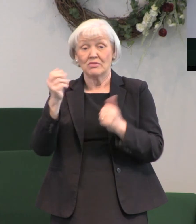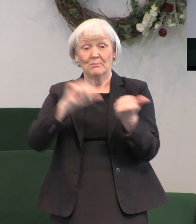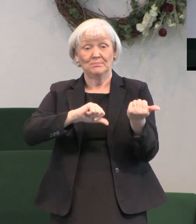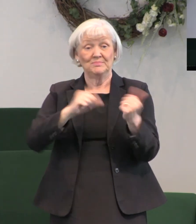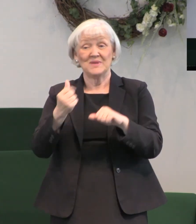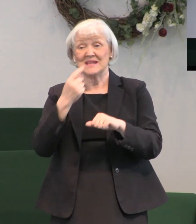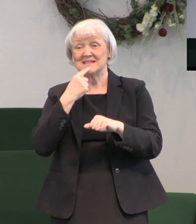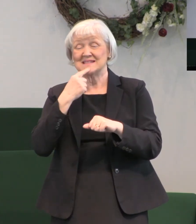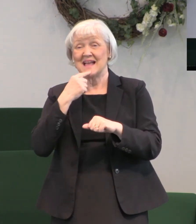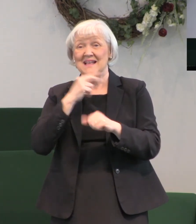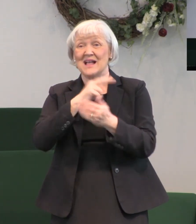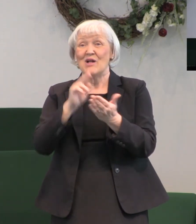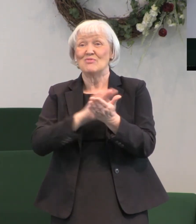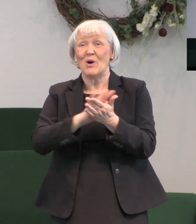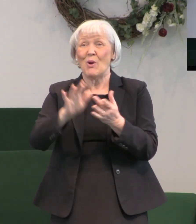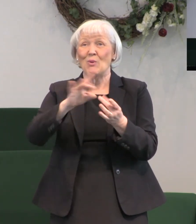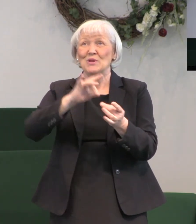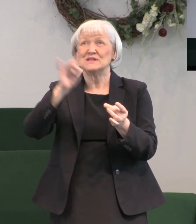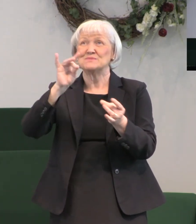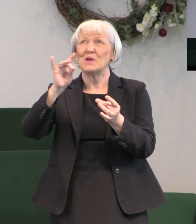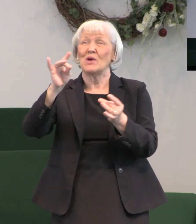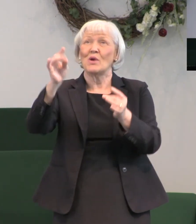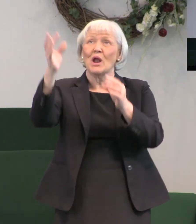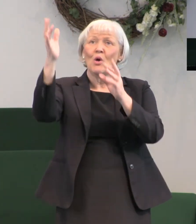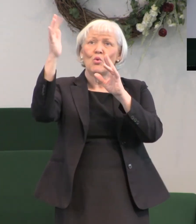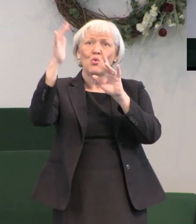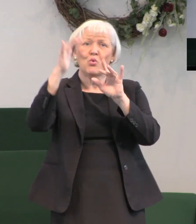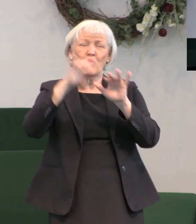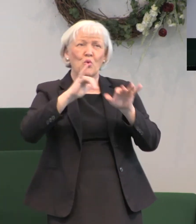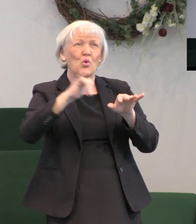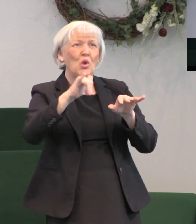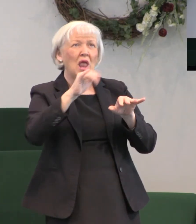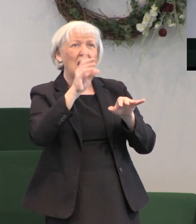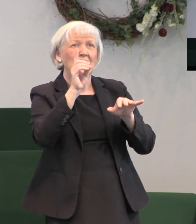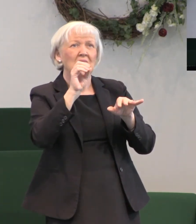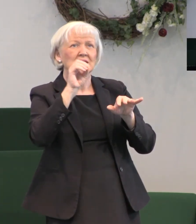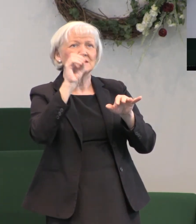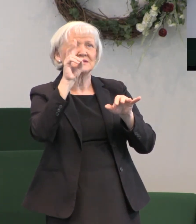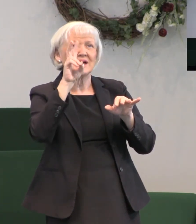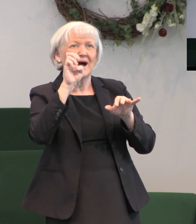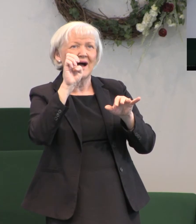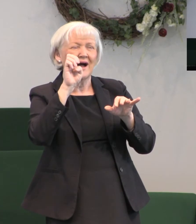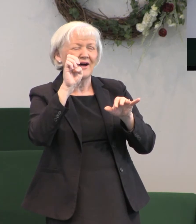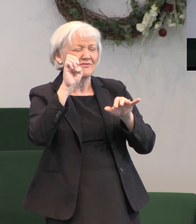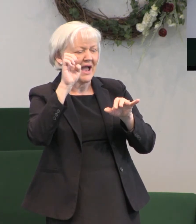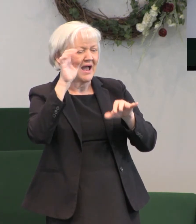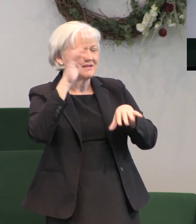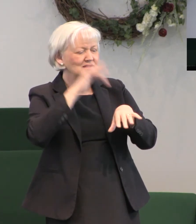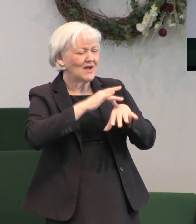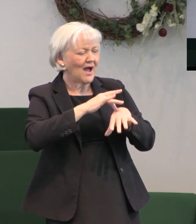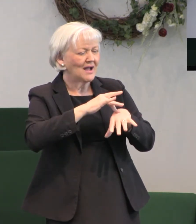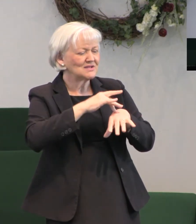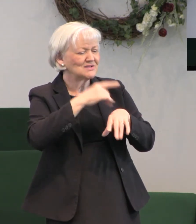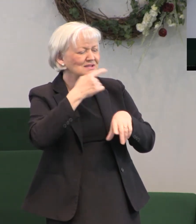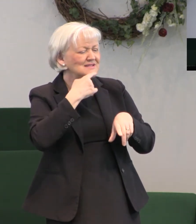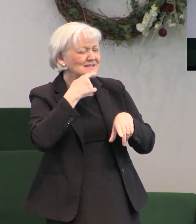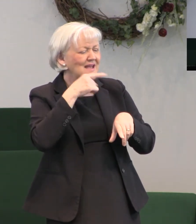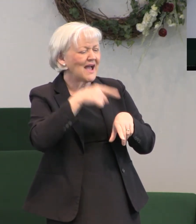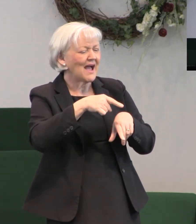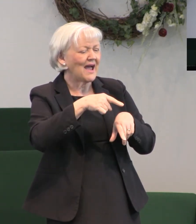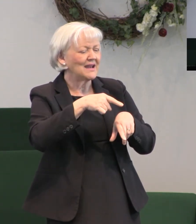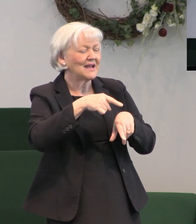Spirit came down from heaven in the form of a dove and stood over Jesus' head when the Father said from heaven,